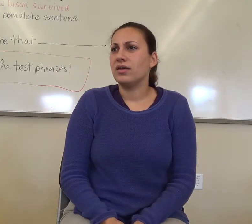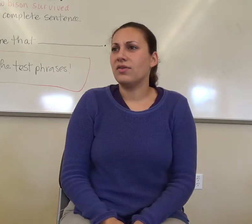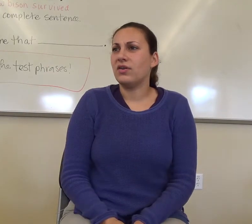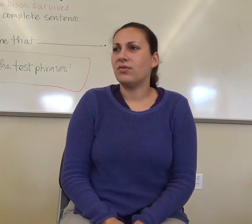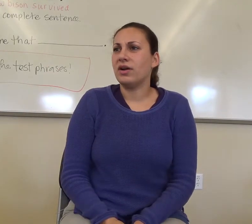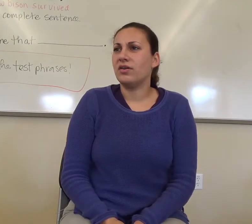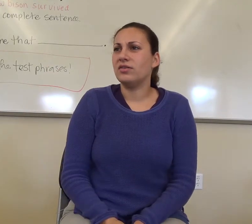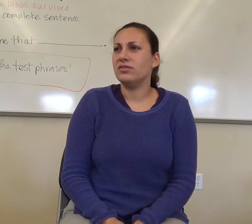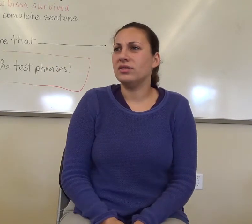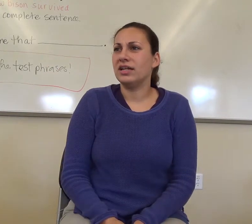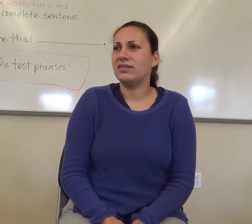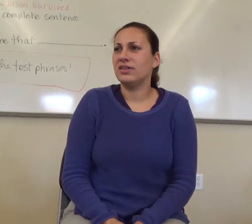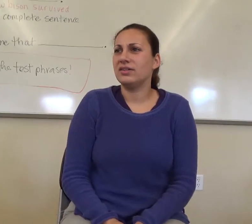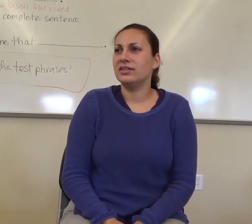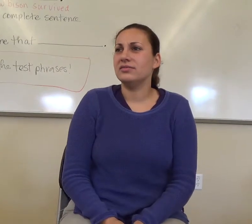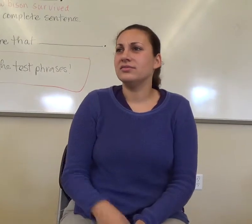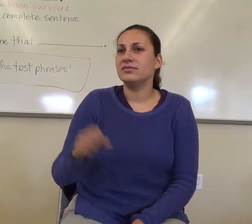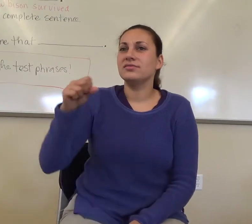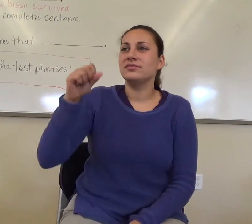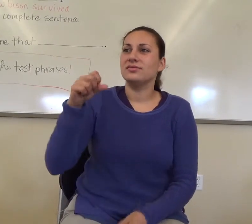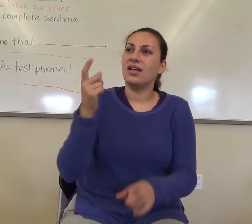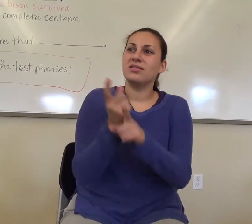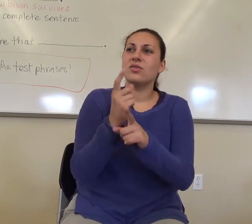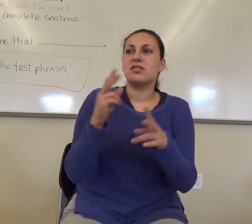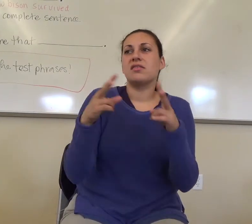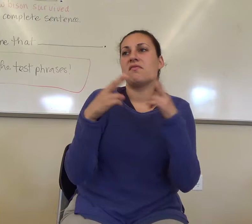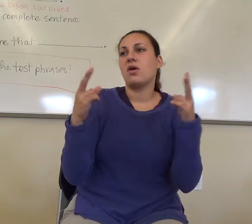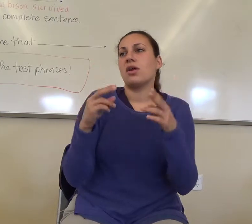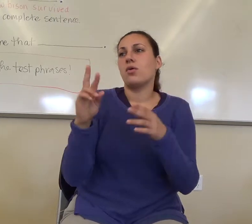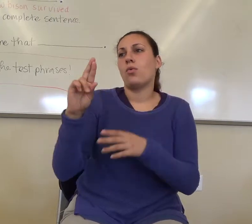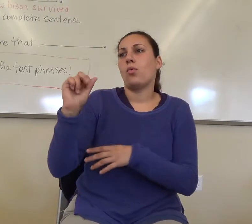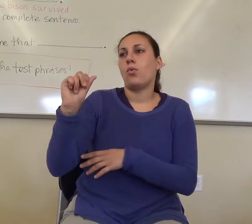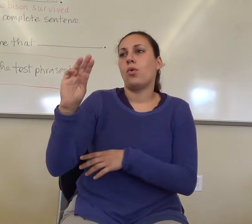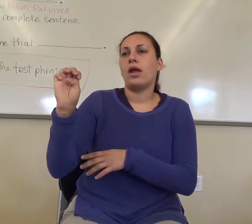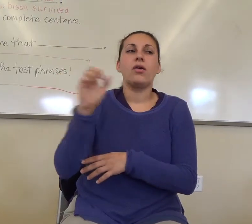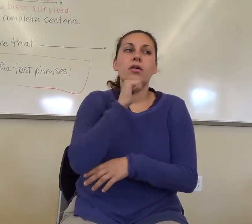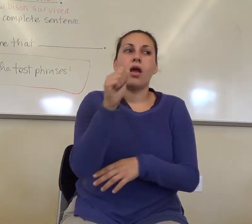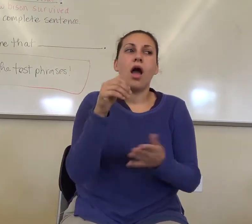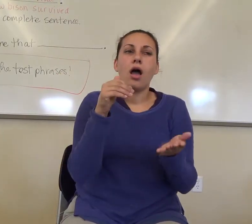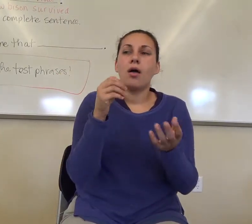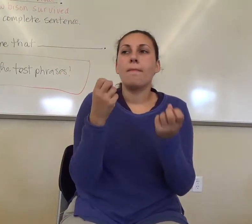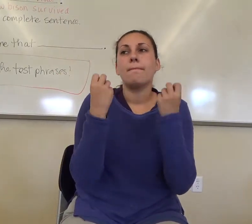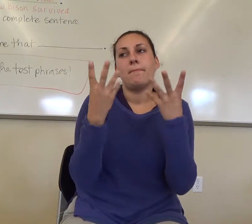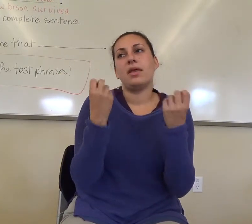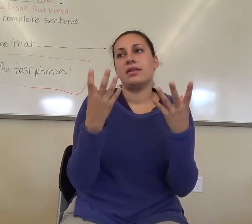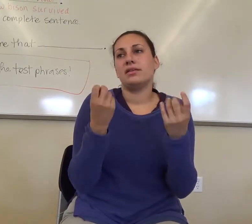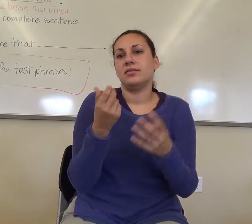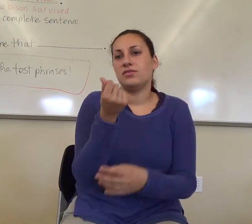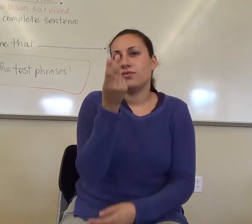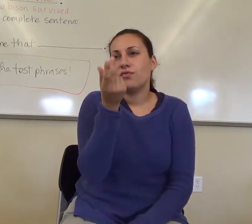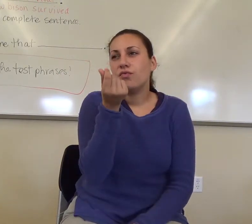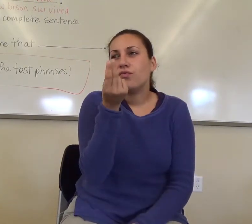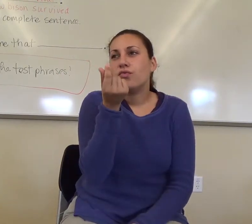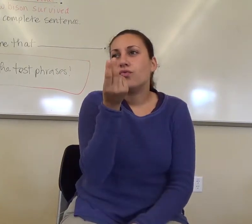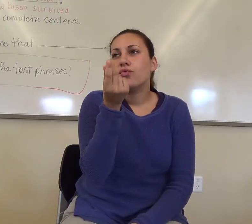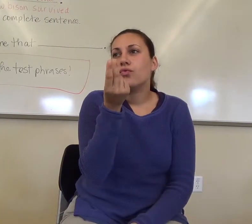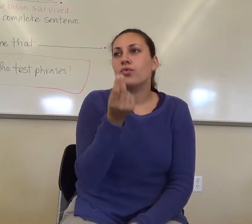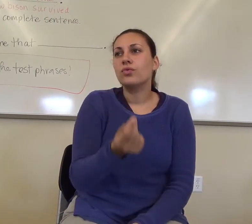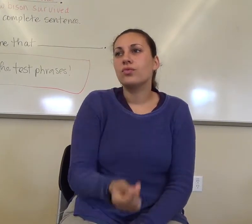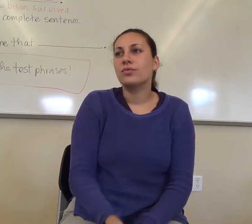Yes. Like, very rare? Yeah. So, there are fewer and fewer of them. That's a reference to survival. Okay.